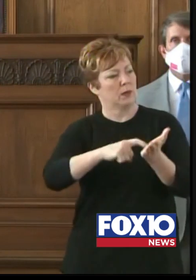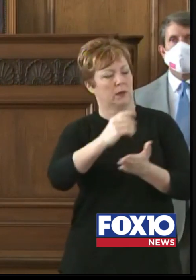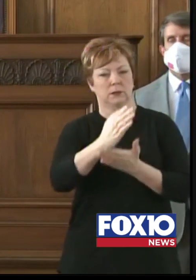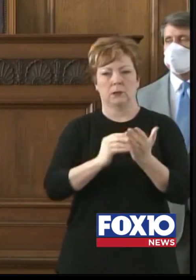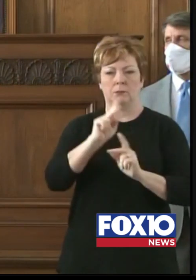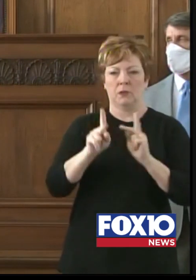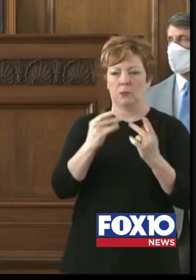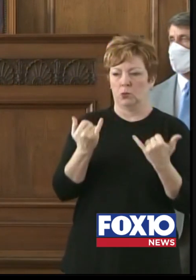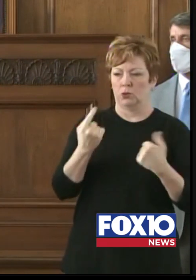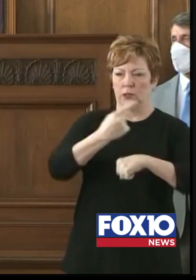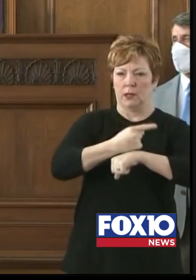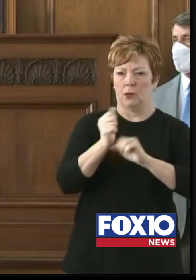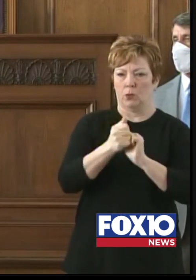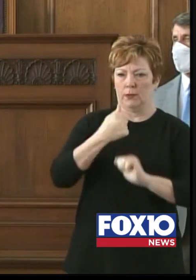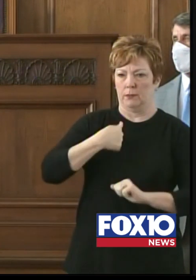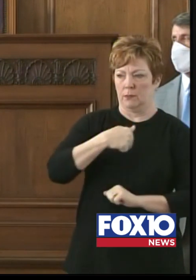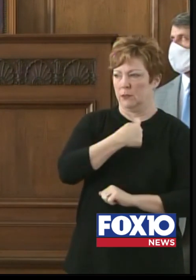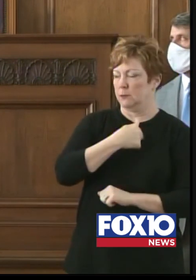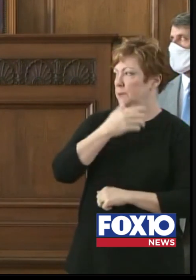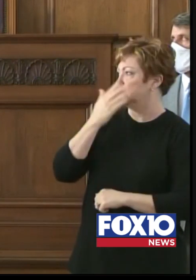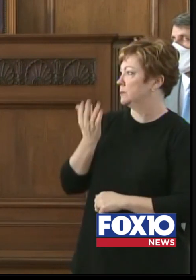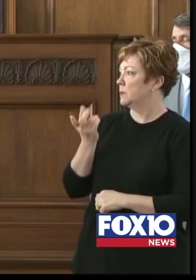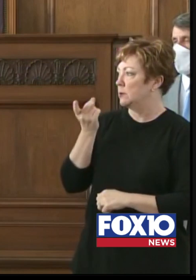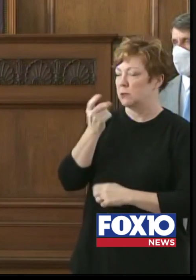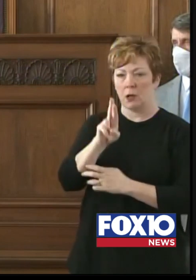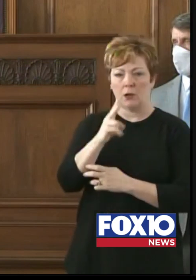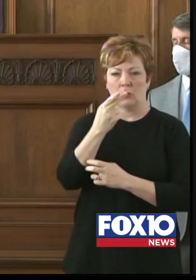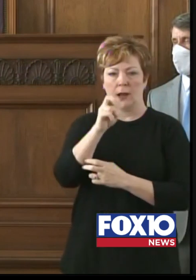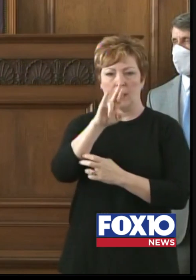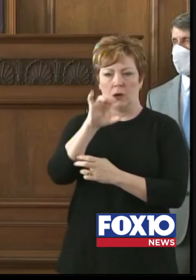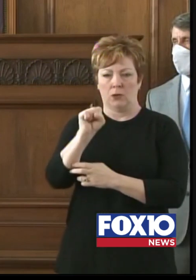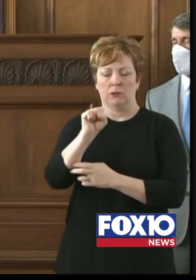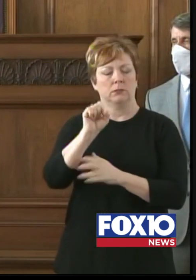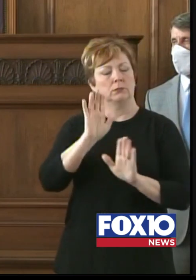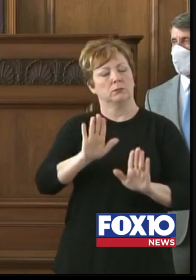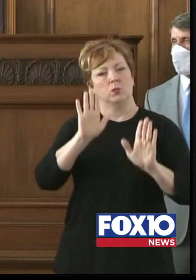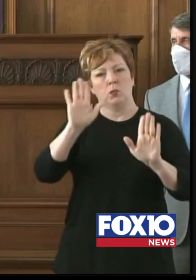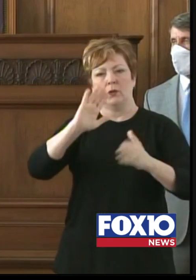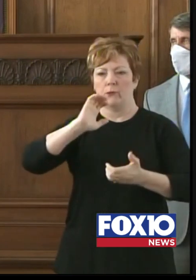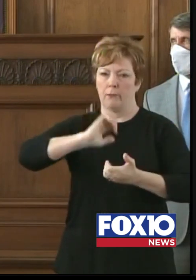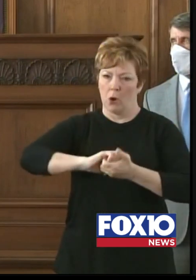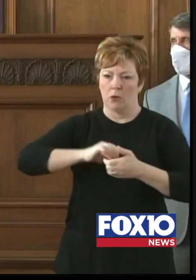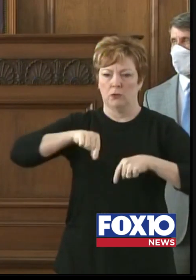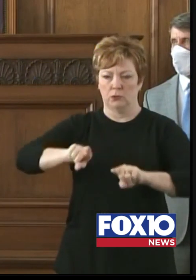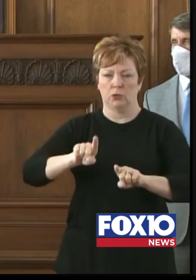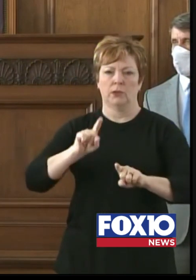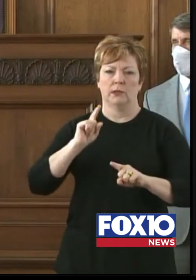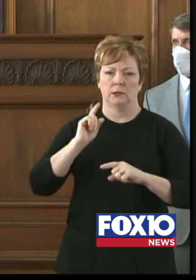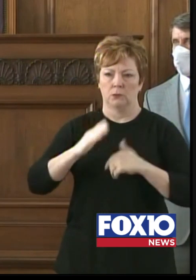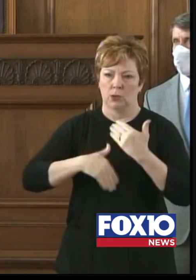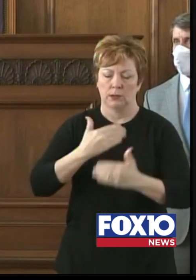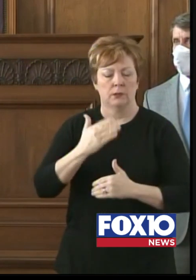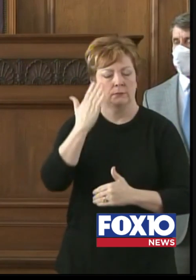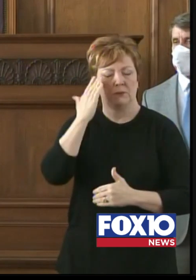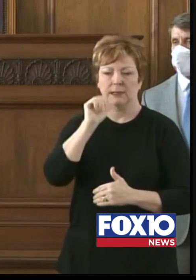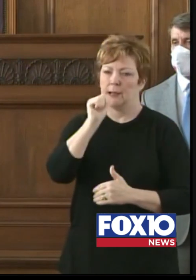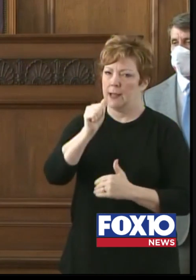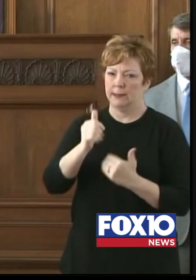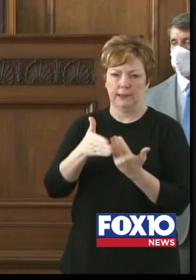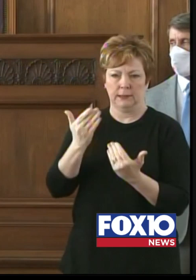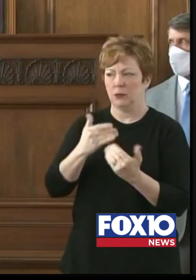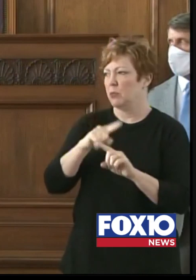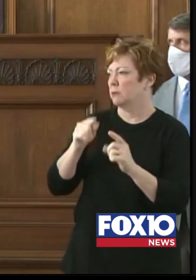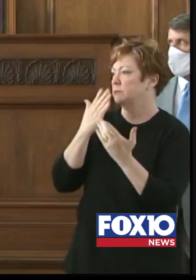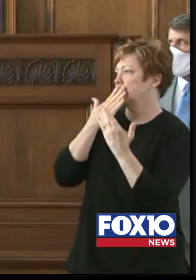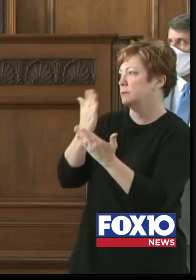Dr. Harris continues to be a great partner in this venture and I know it's not been an easy task, but I sure do thank